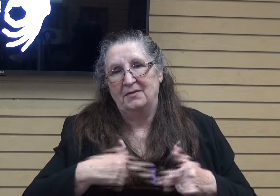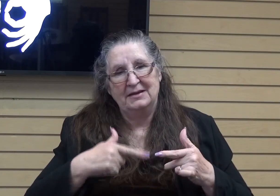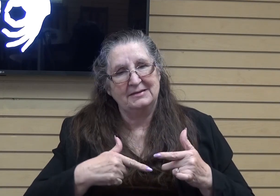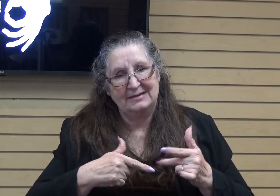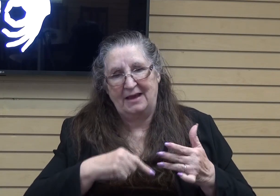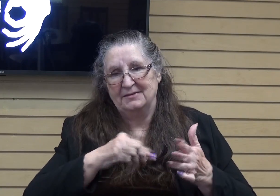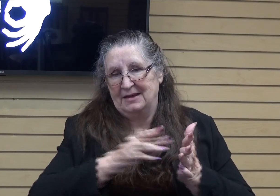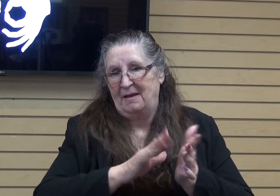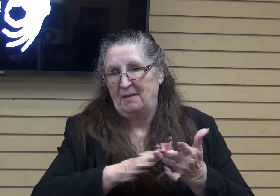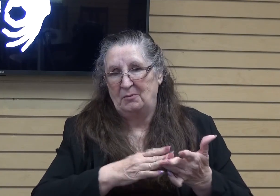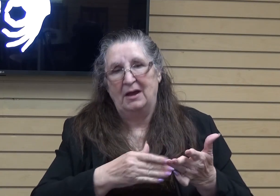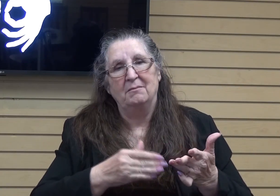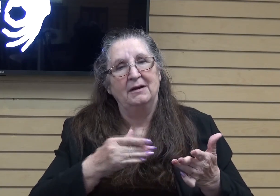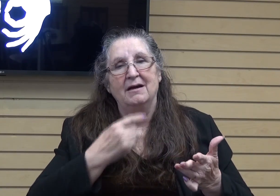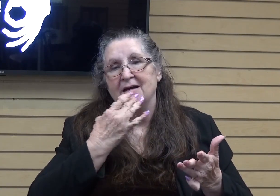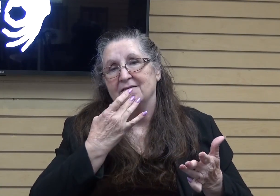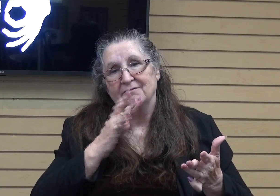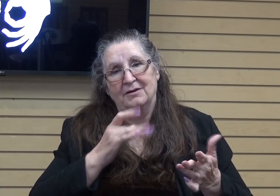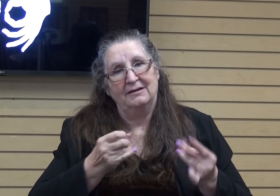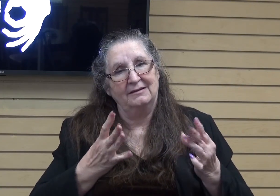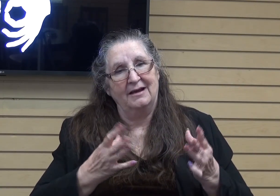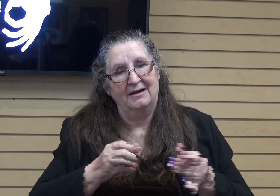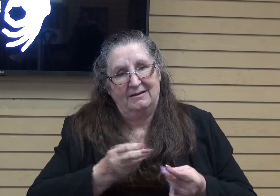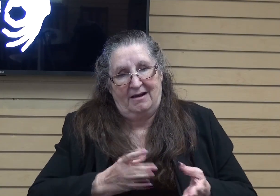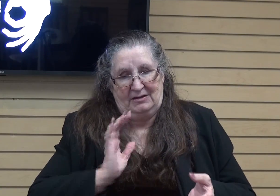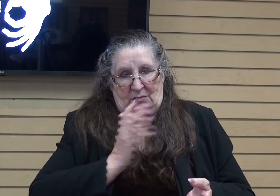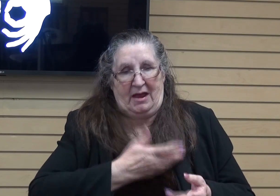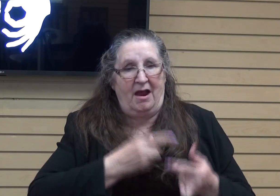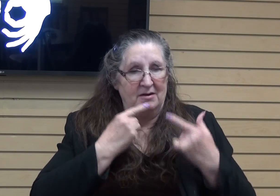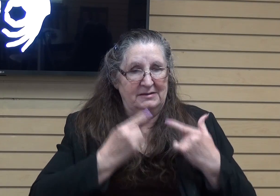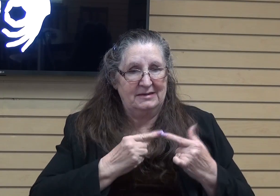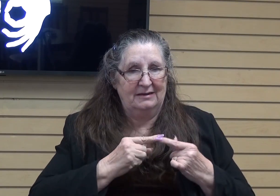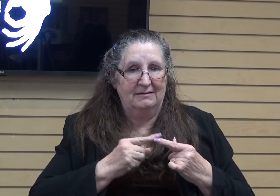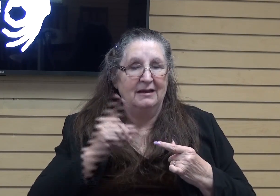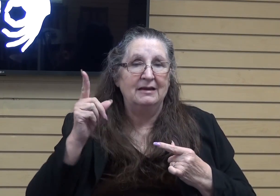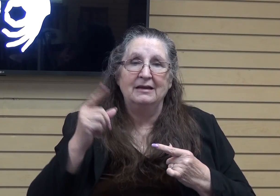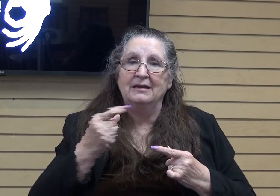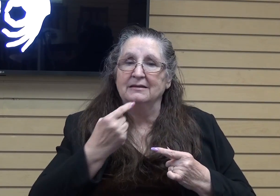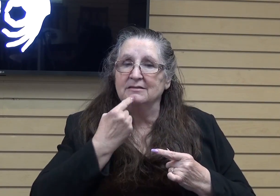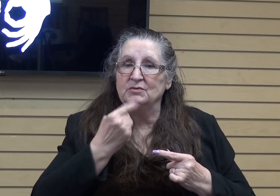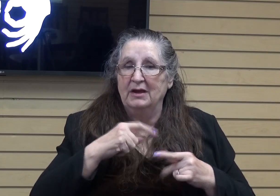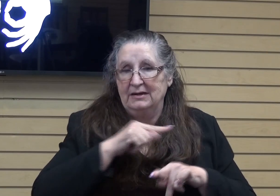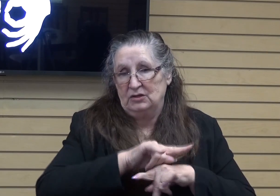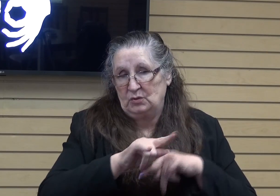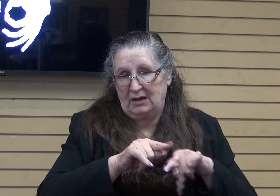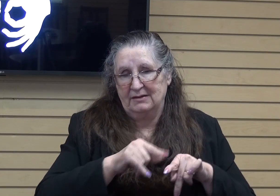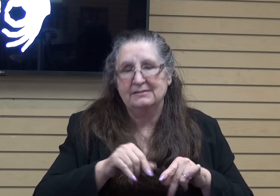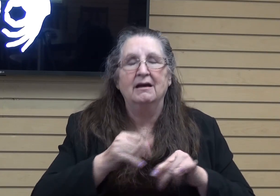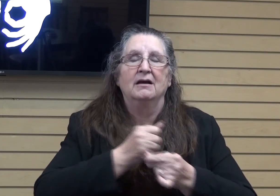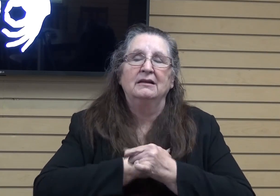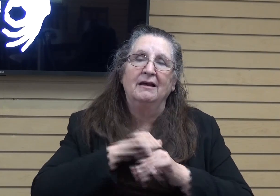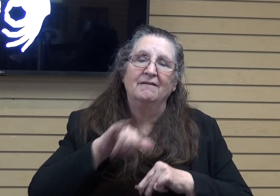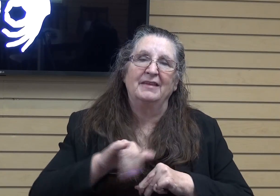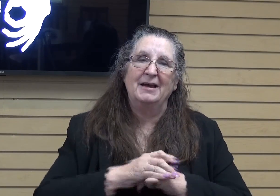know, and unfortunately a lot of it is caused by our own sin. However, he doesn't try to trick us. And I love that. So, um,